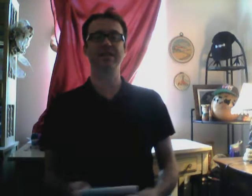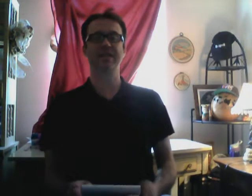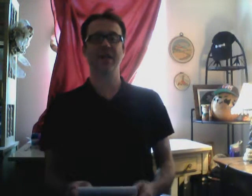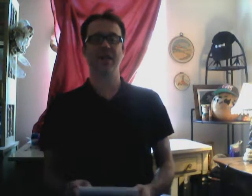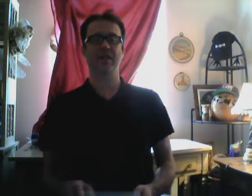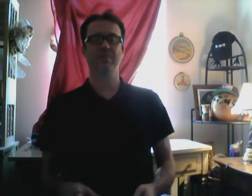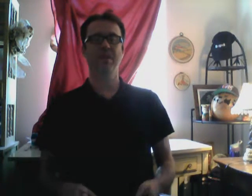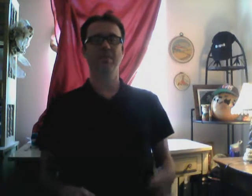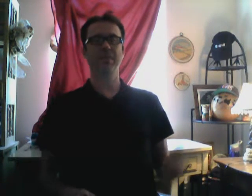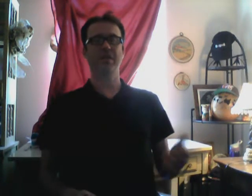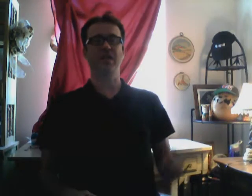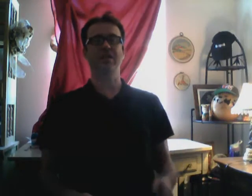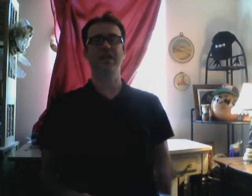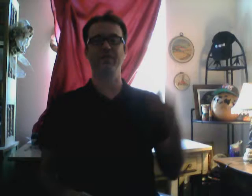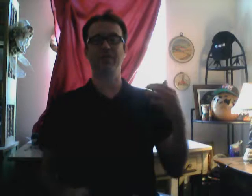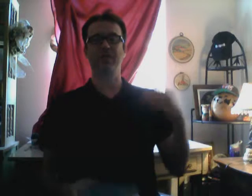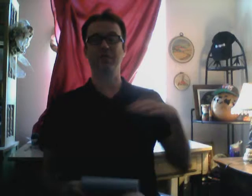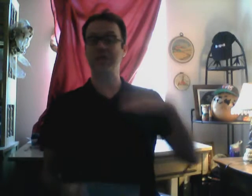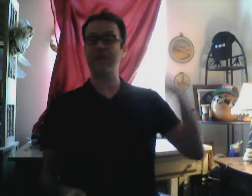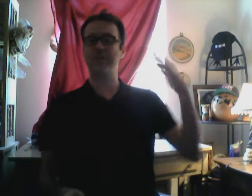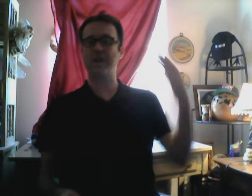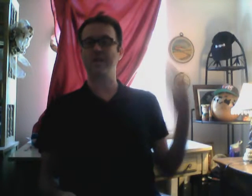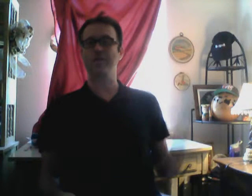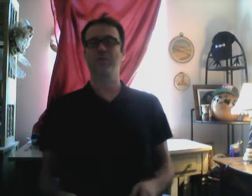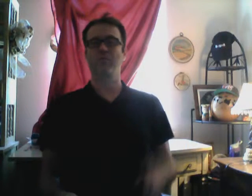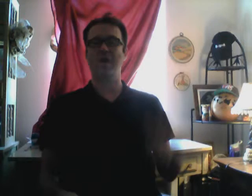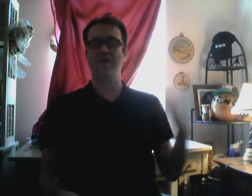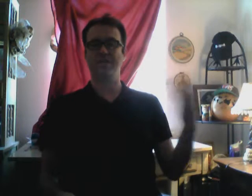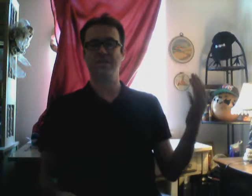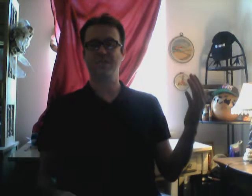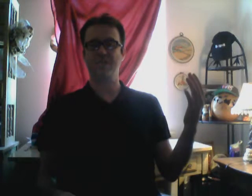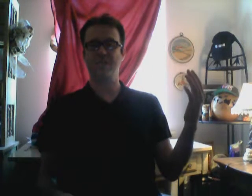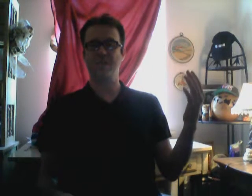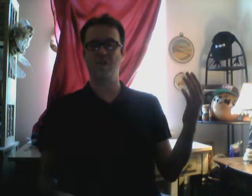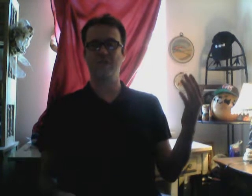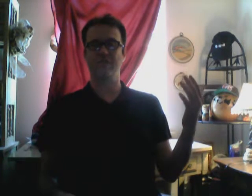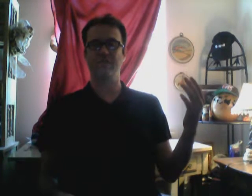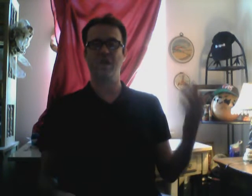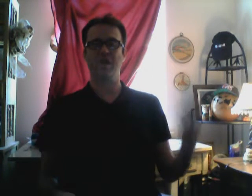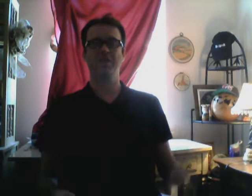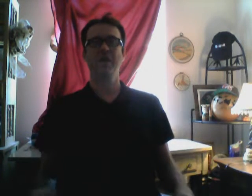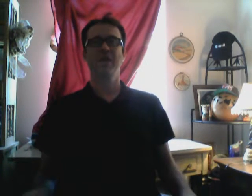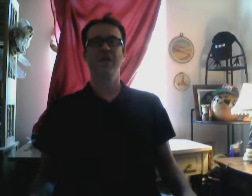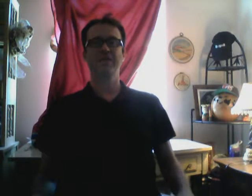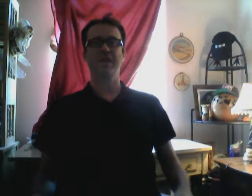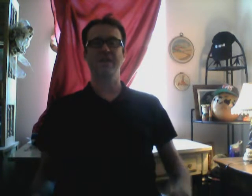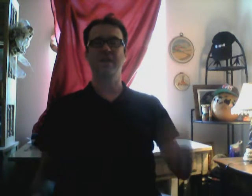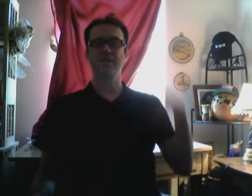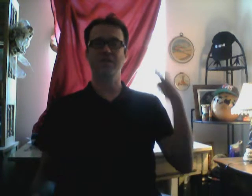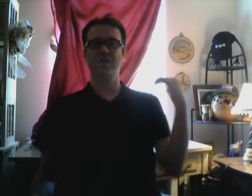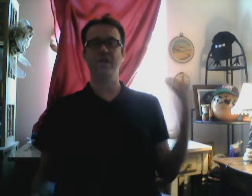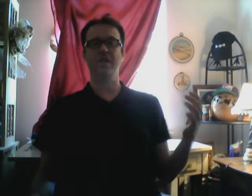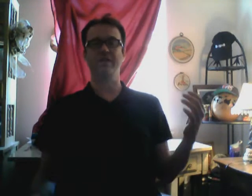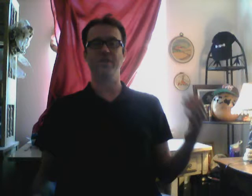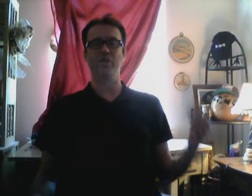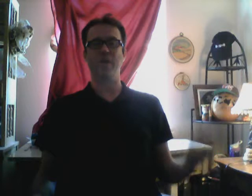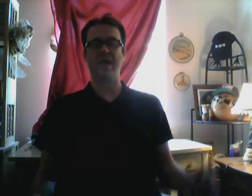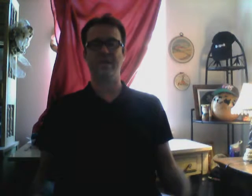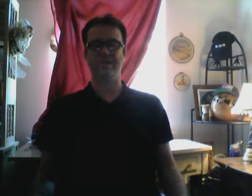time. Because. Individual. Everybody knew. With the rising. Sun. Dawning. Technology. Individuality.